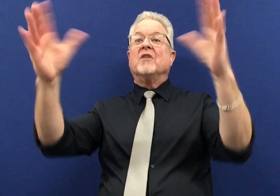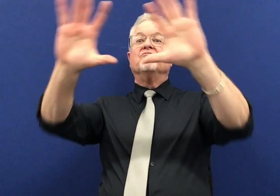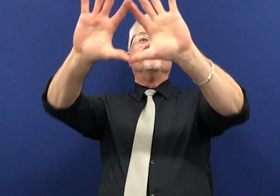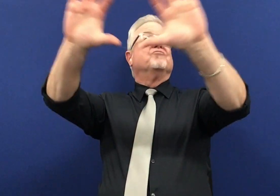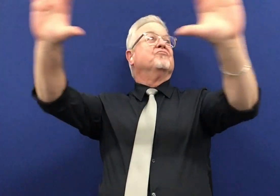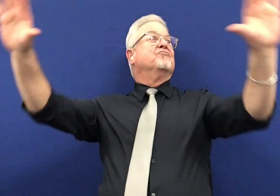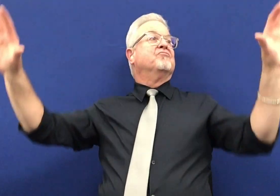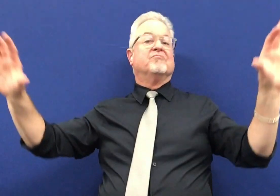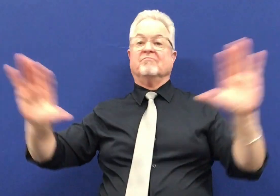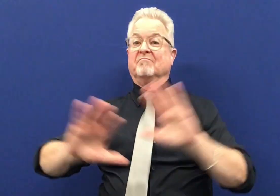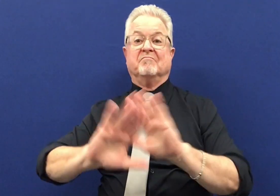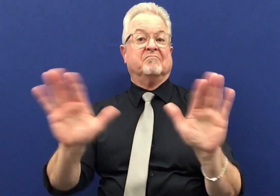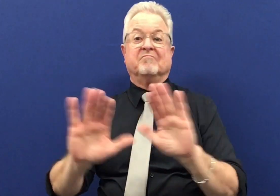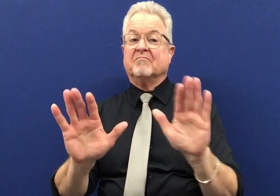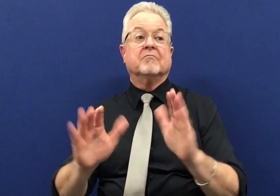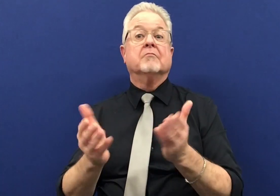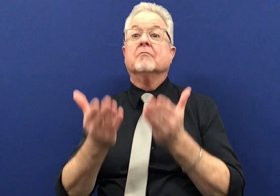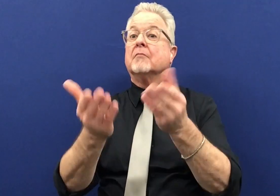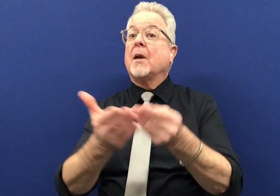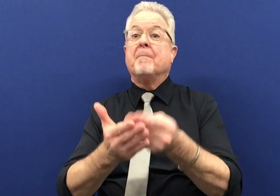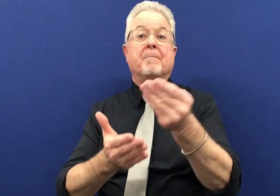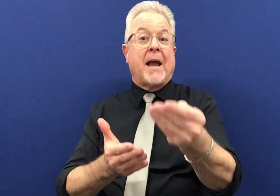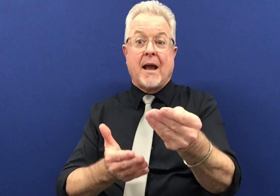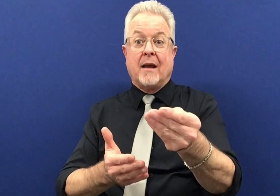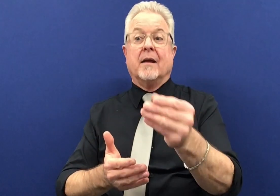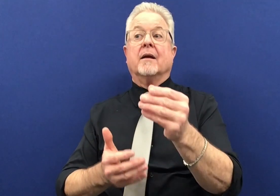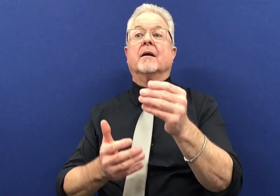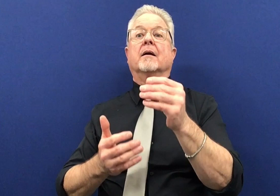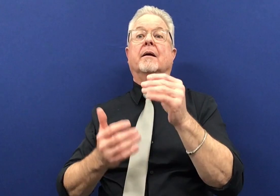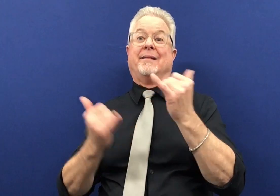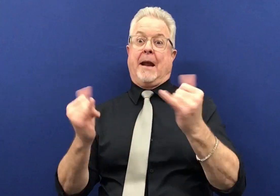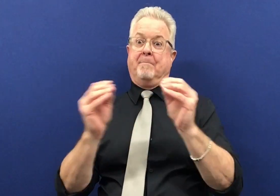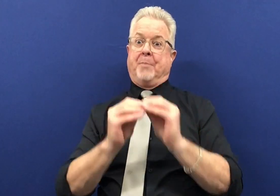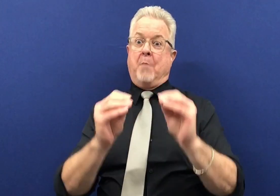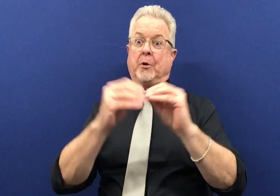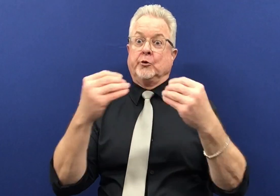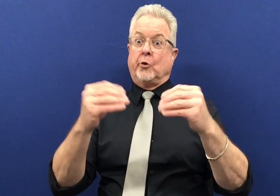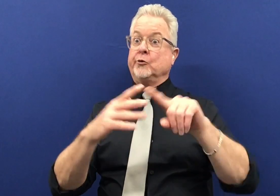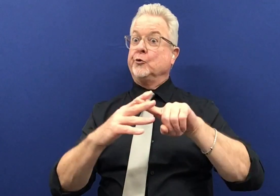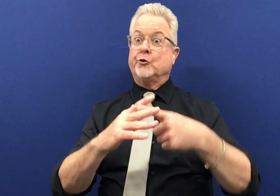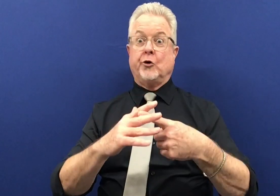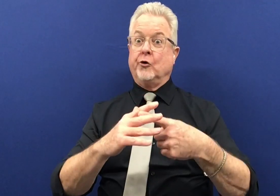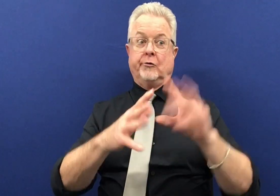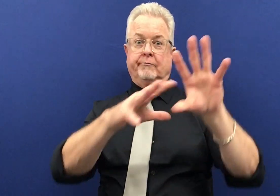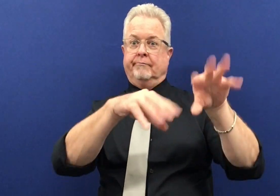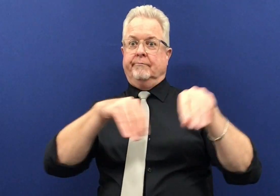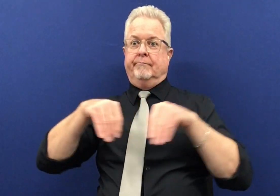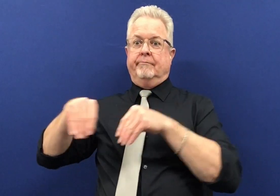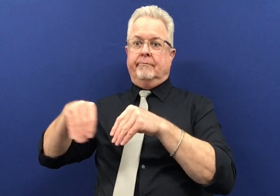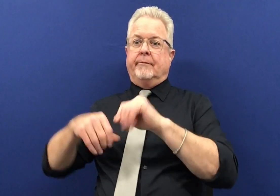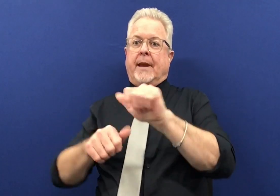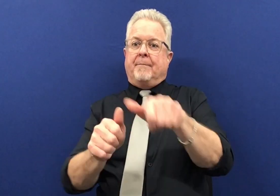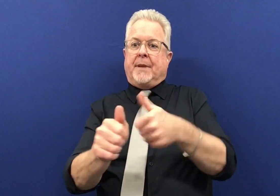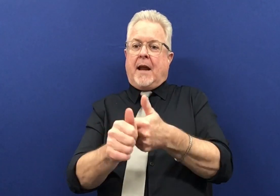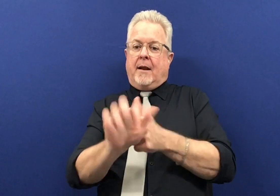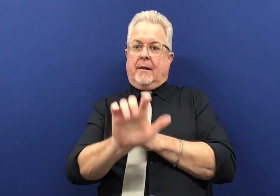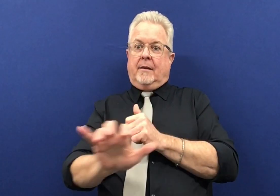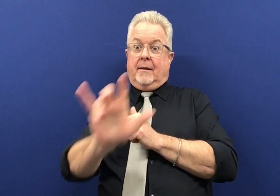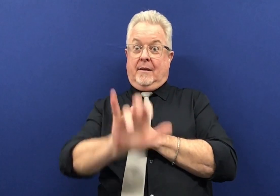that you don't buy gift cards from stores anymore because more and more stores are starting to actually put them